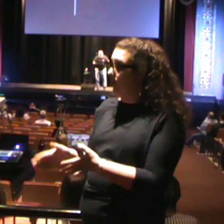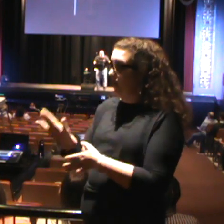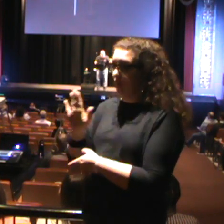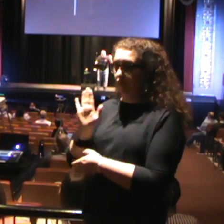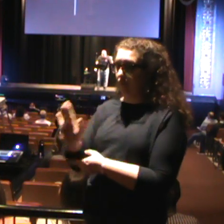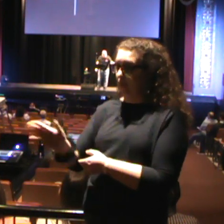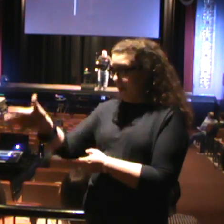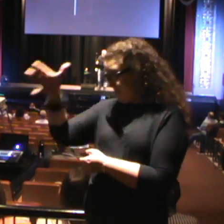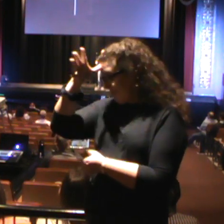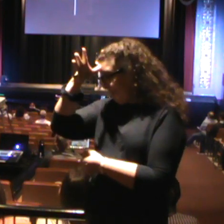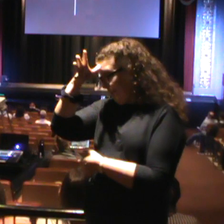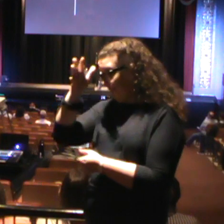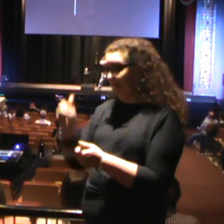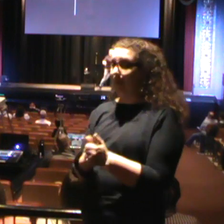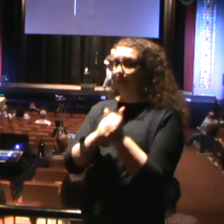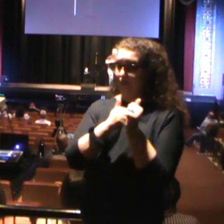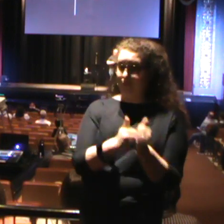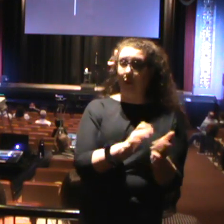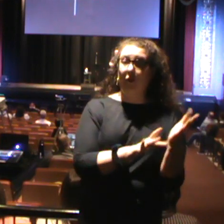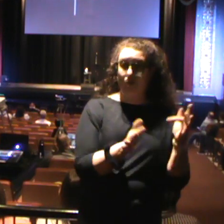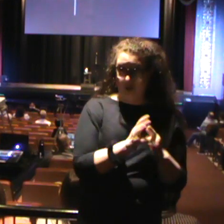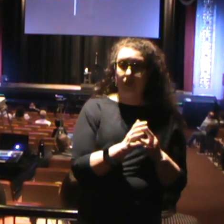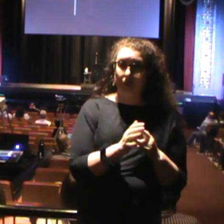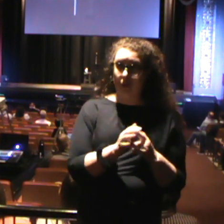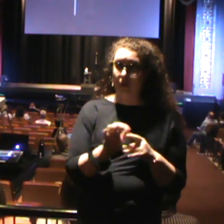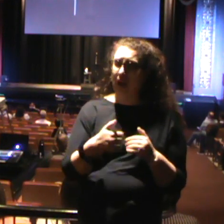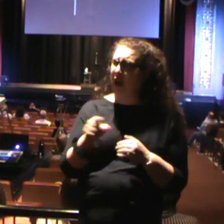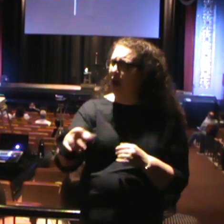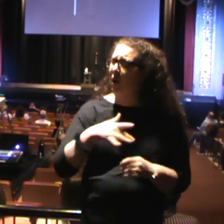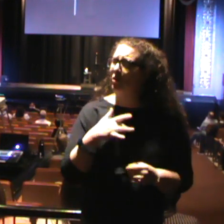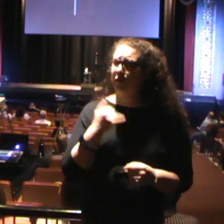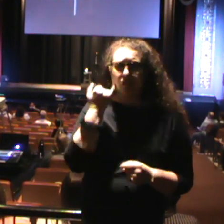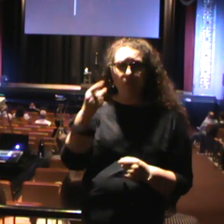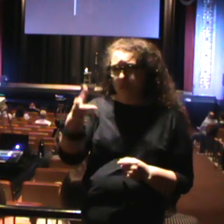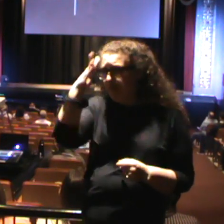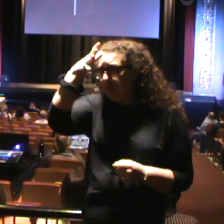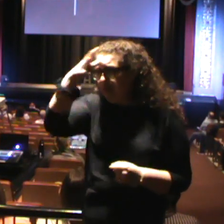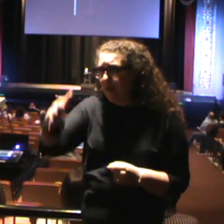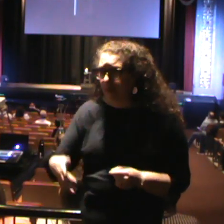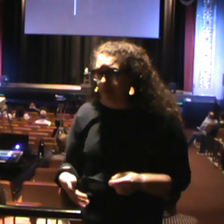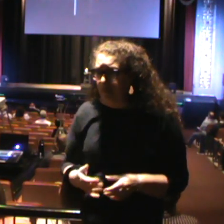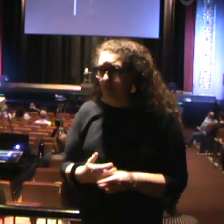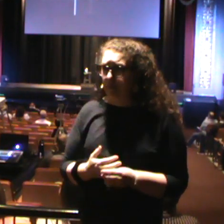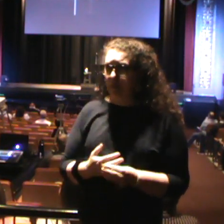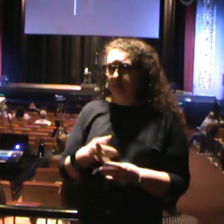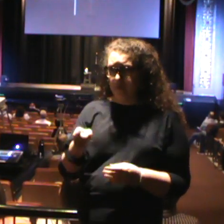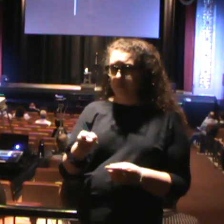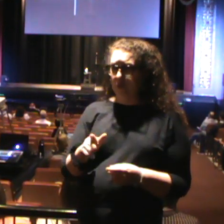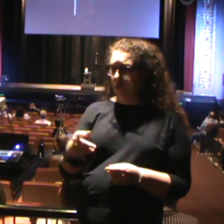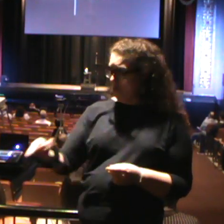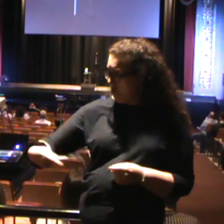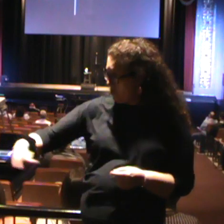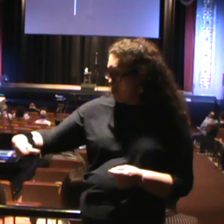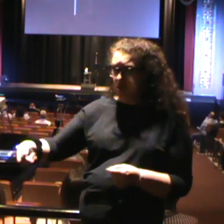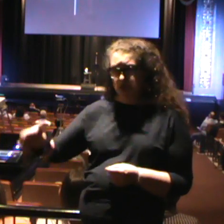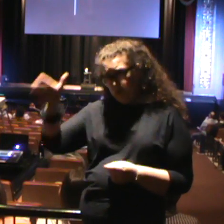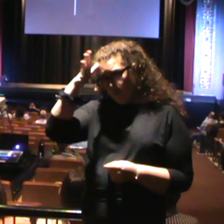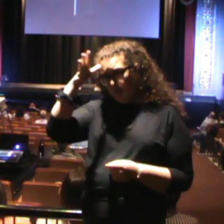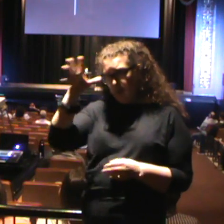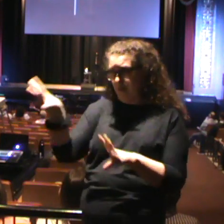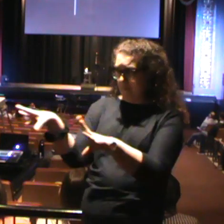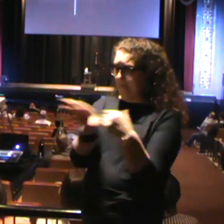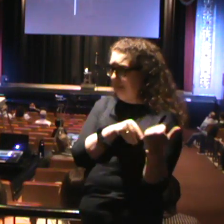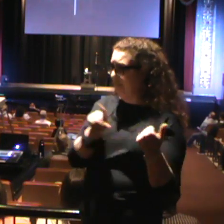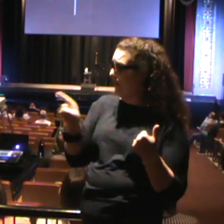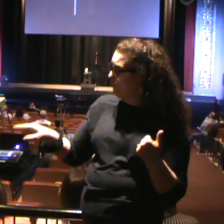to follow Jesus. How would you feel if you were Zebedee? How would you feel if you were their father and they left